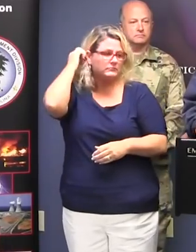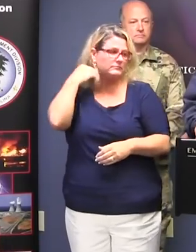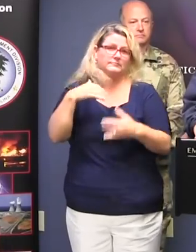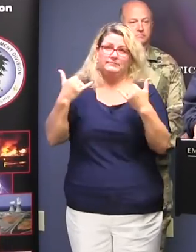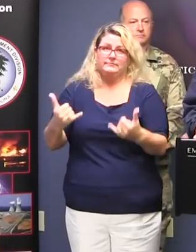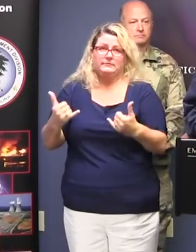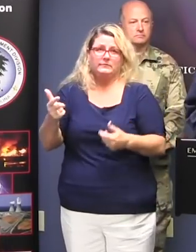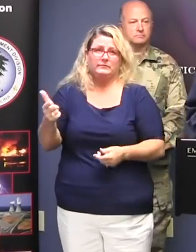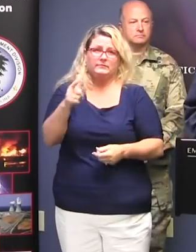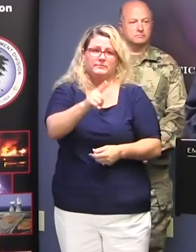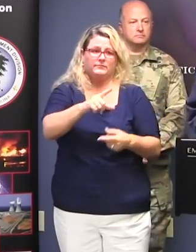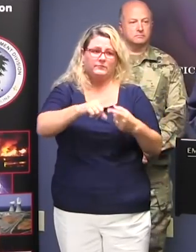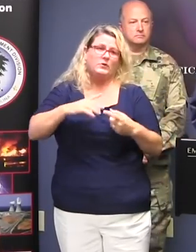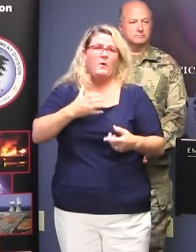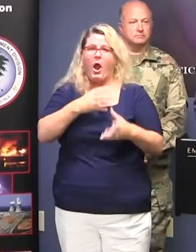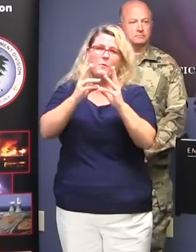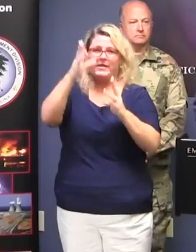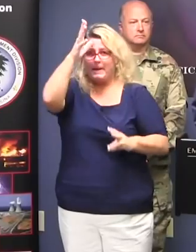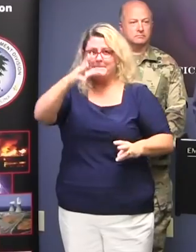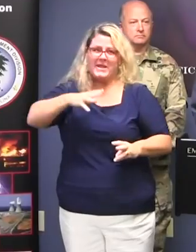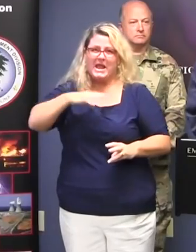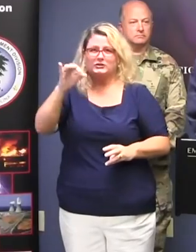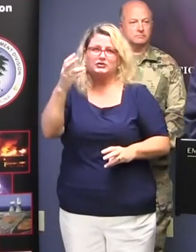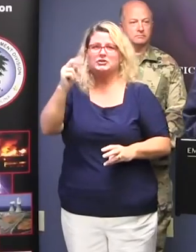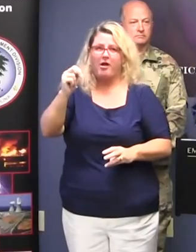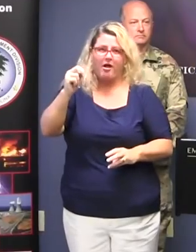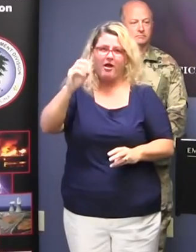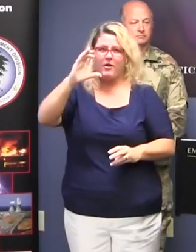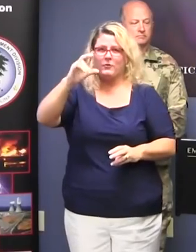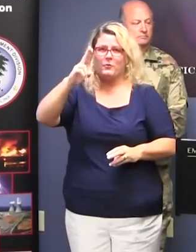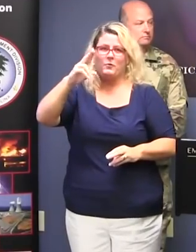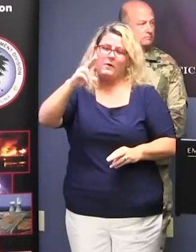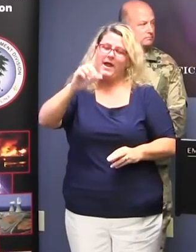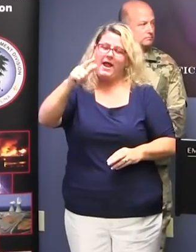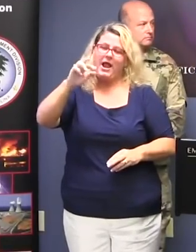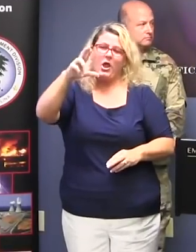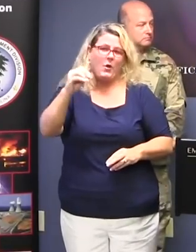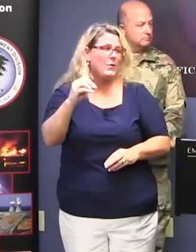like to call on the weatherman, John Chiarillo of the National Weather Service. John.